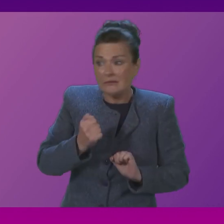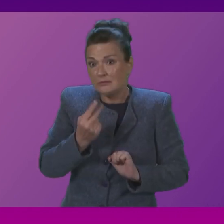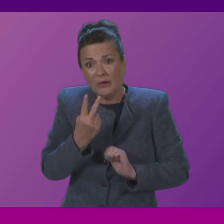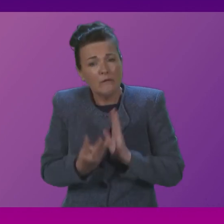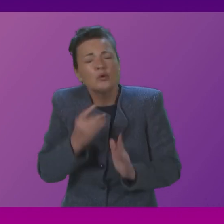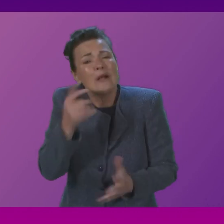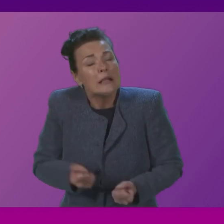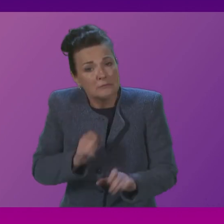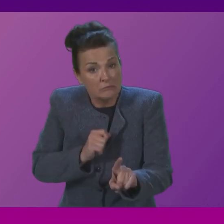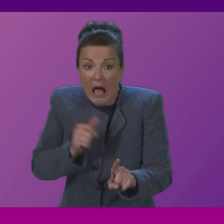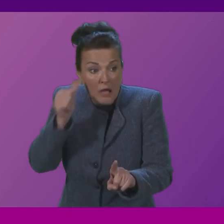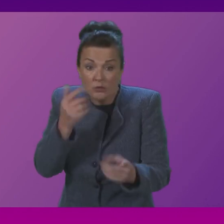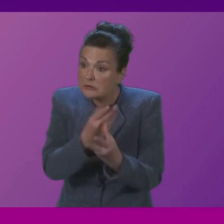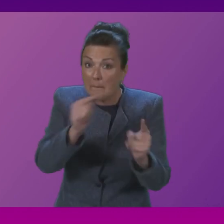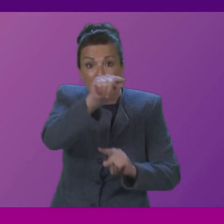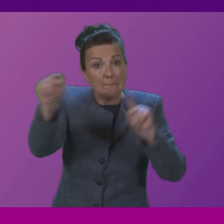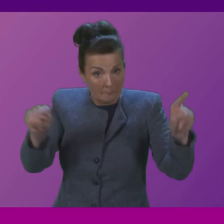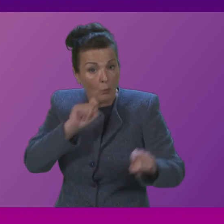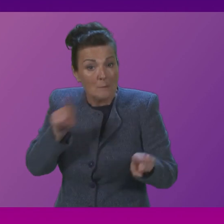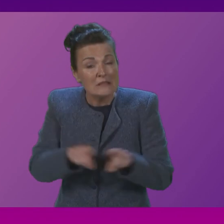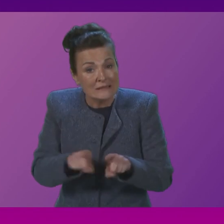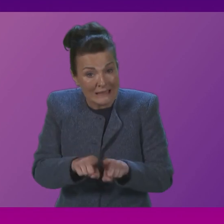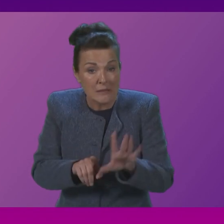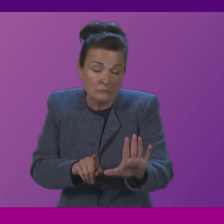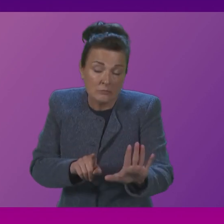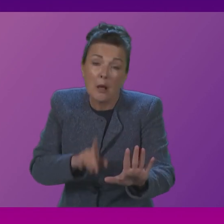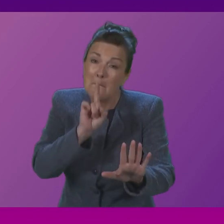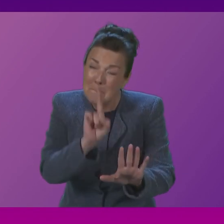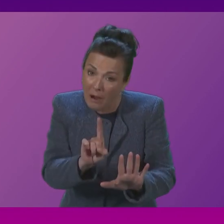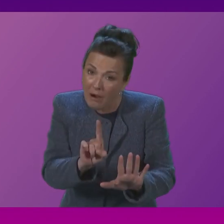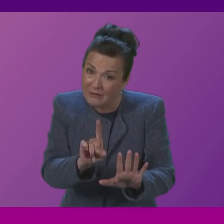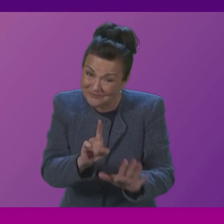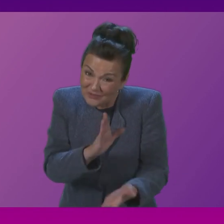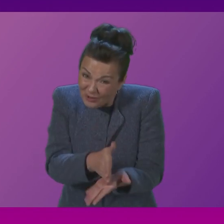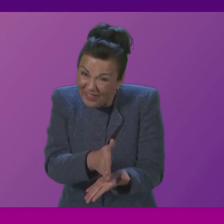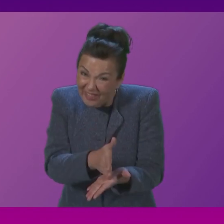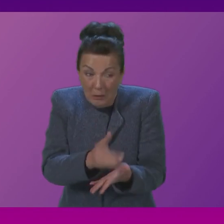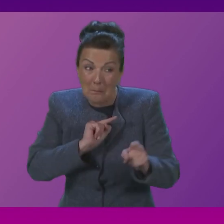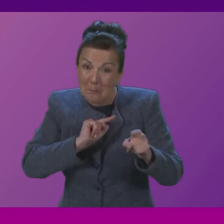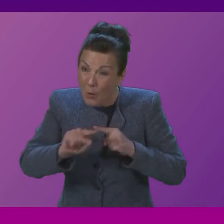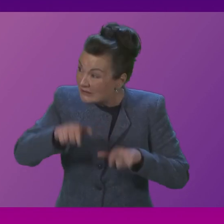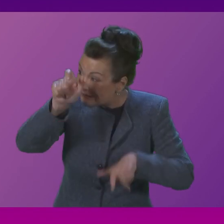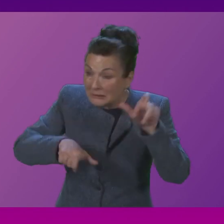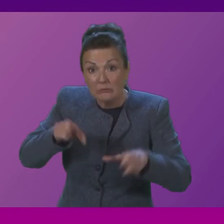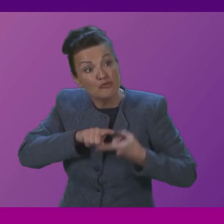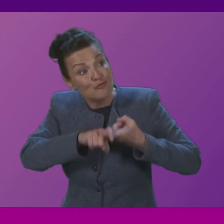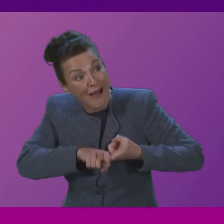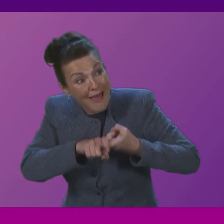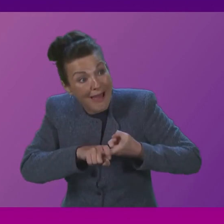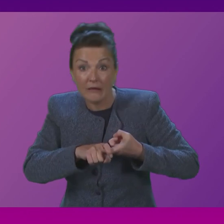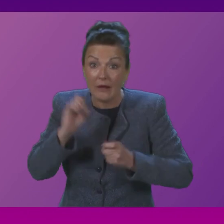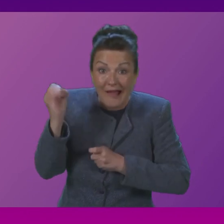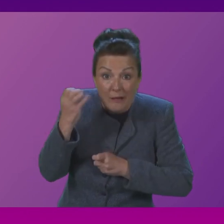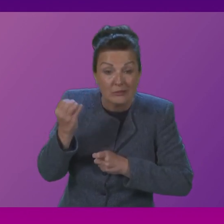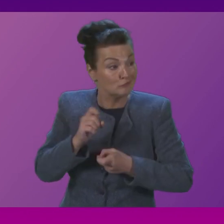now, the fact is that the vast majority of people who rely on our ambulance service or any part of the NHS get an